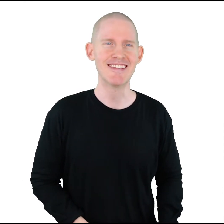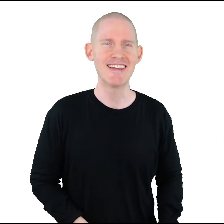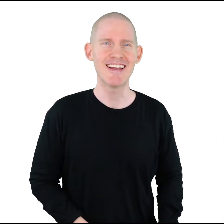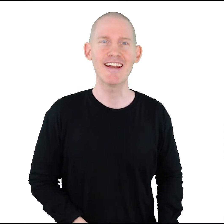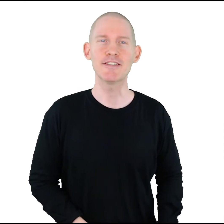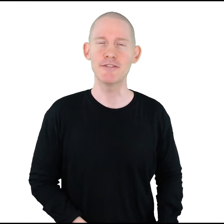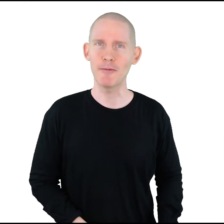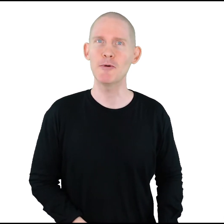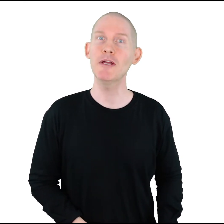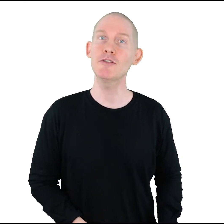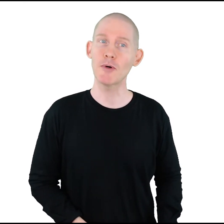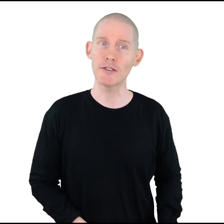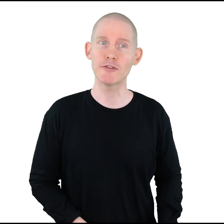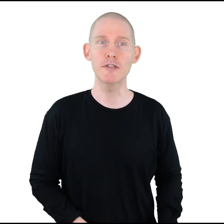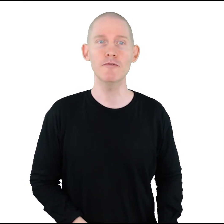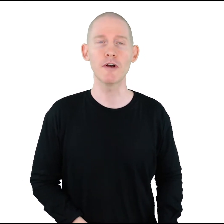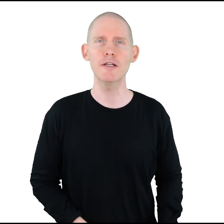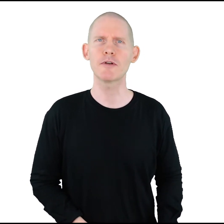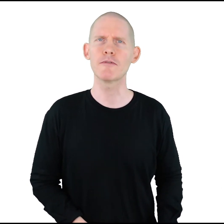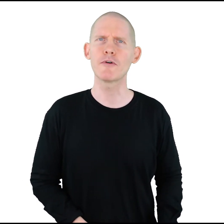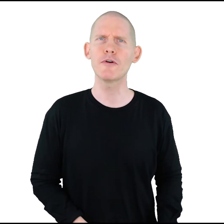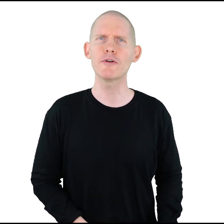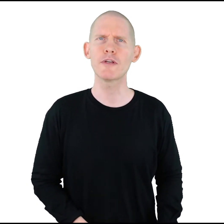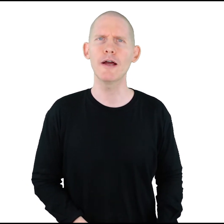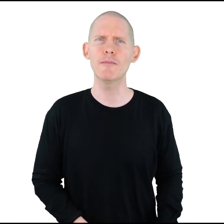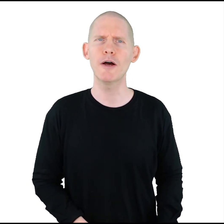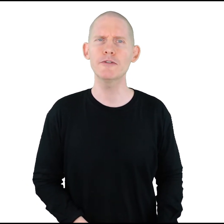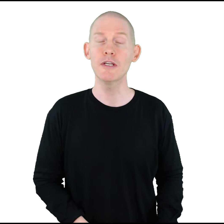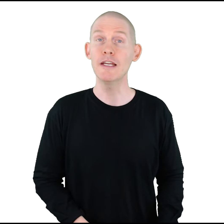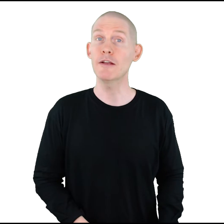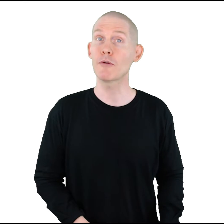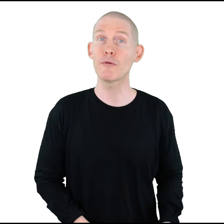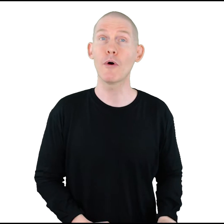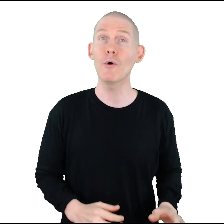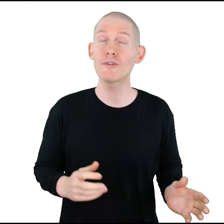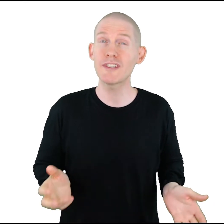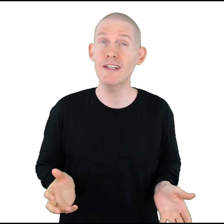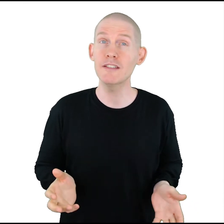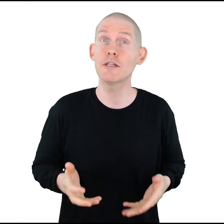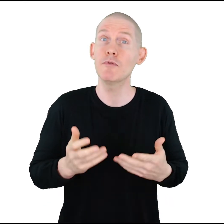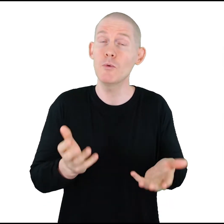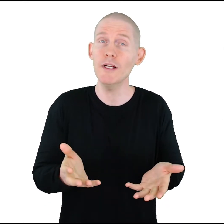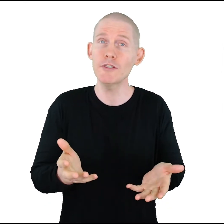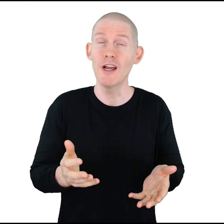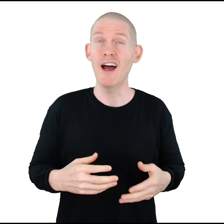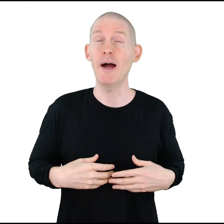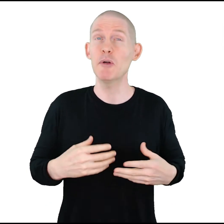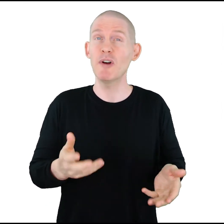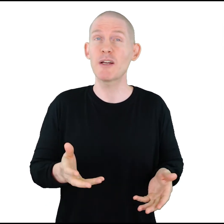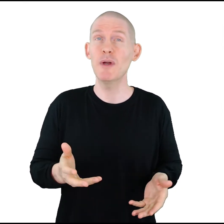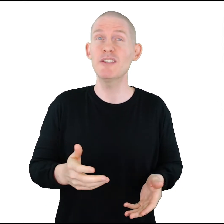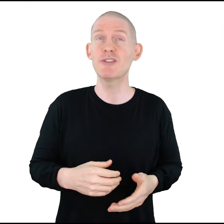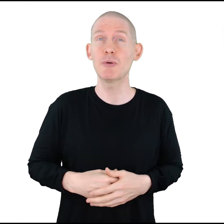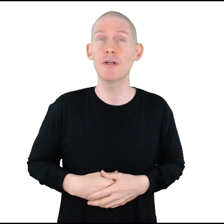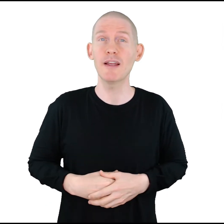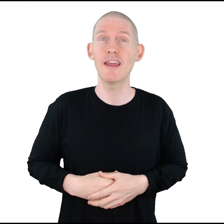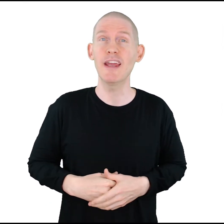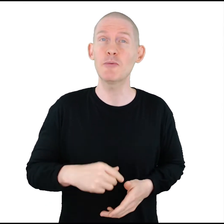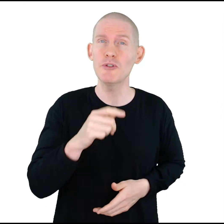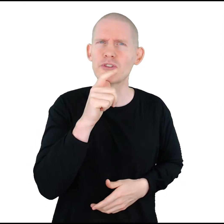And it's a WH question, right? We're going to furrow those eyebrows either through the whole sentence, if you wish, I would recommend just doing it at the end when you